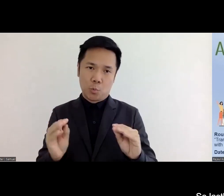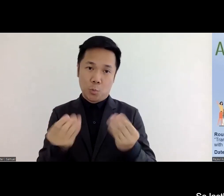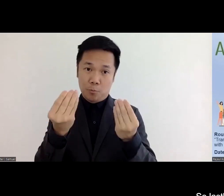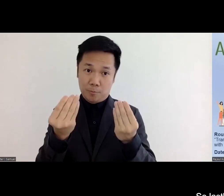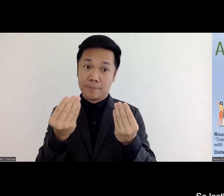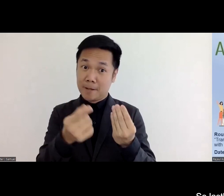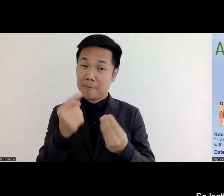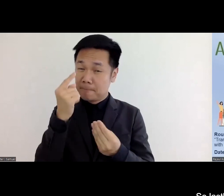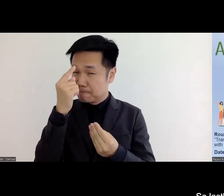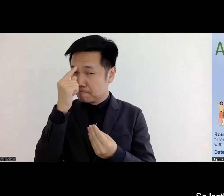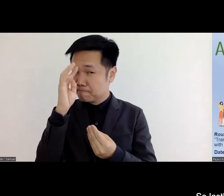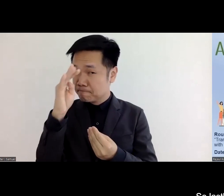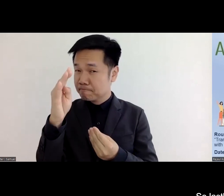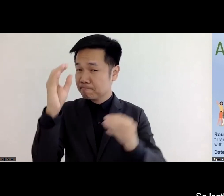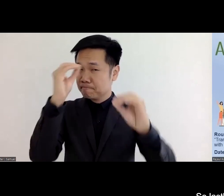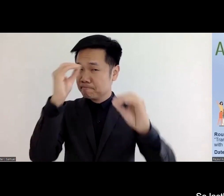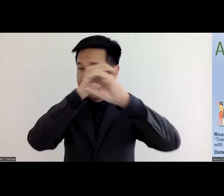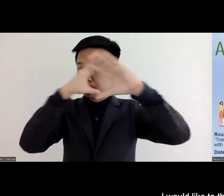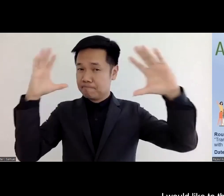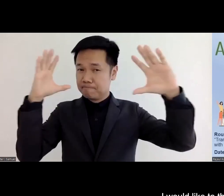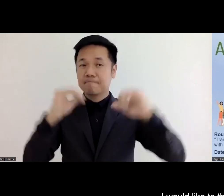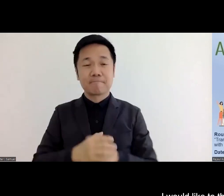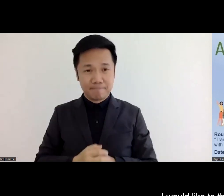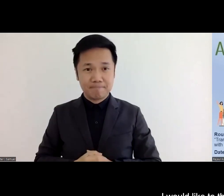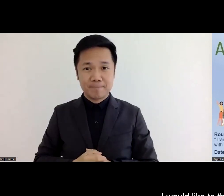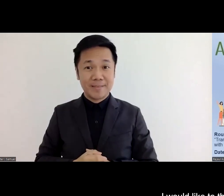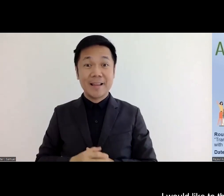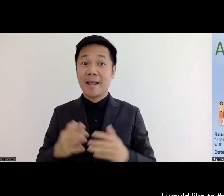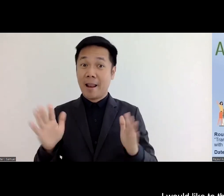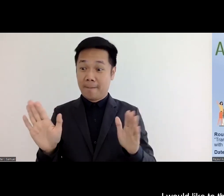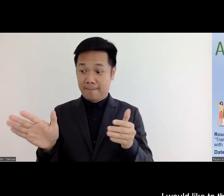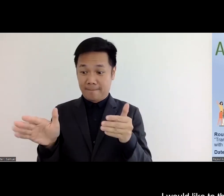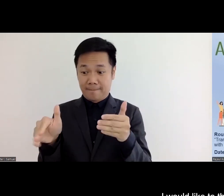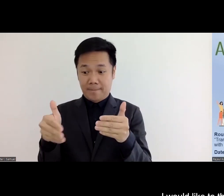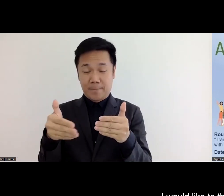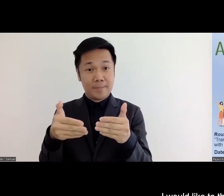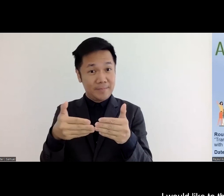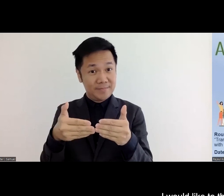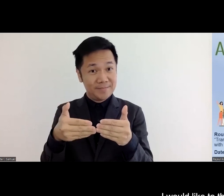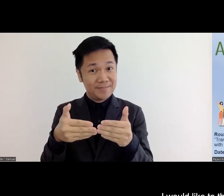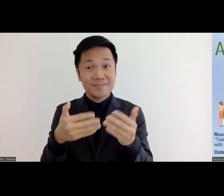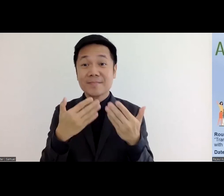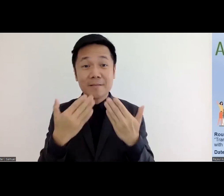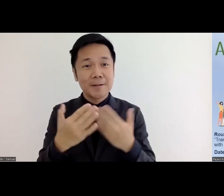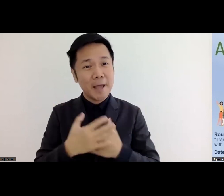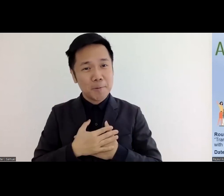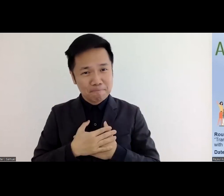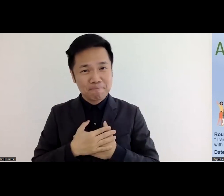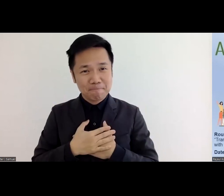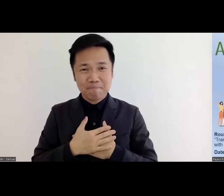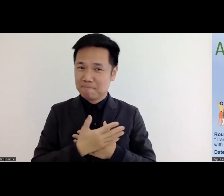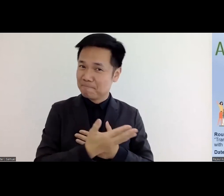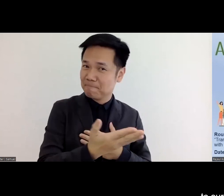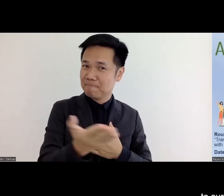um uh last lastly i would like to uh thank again uh